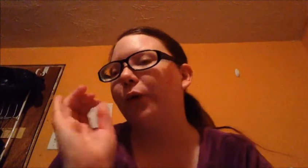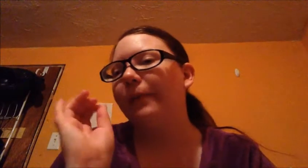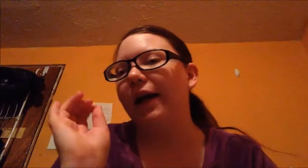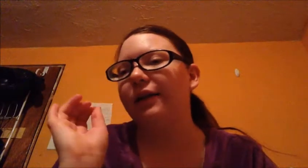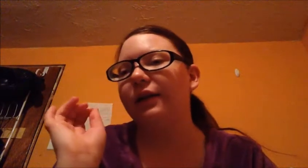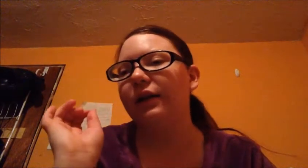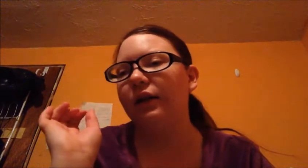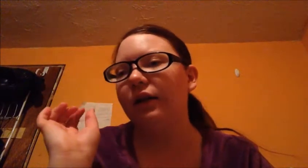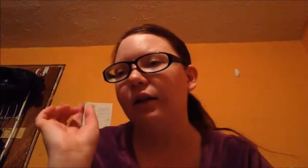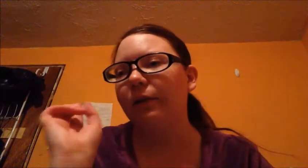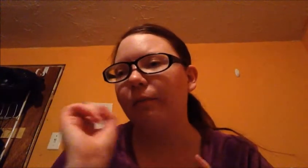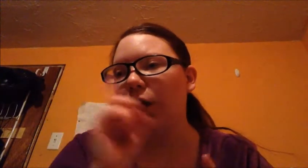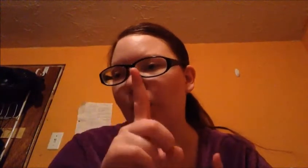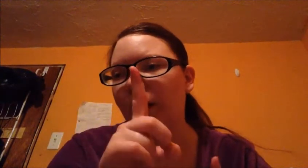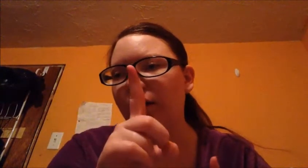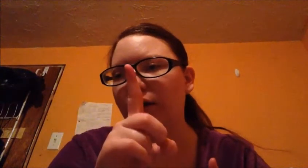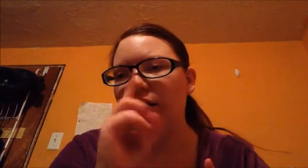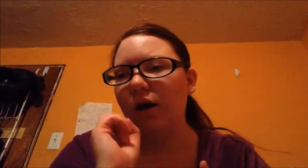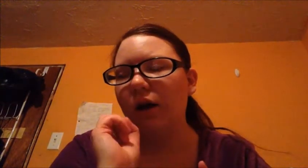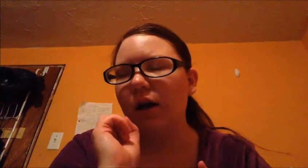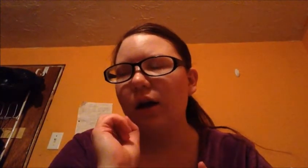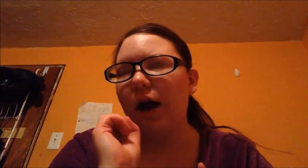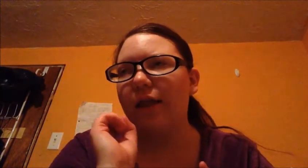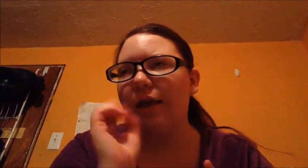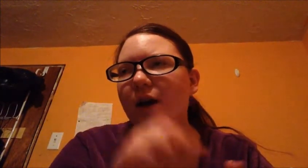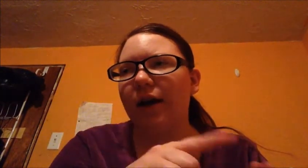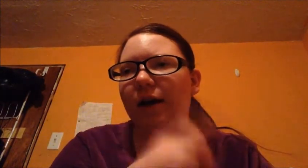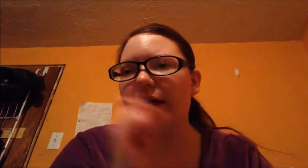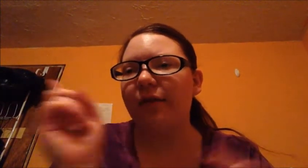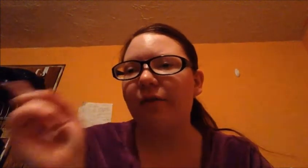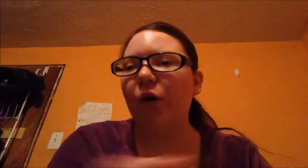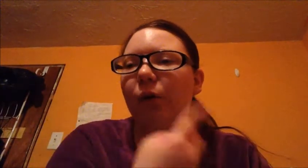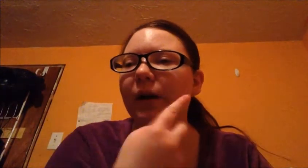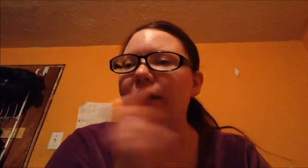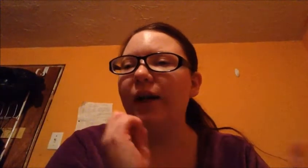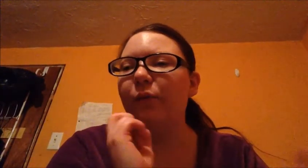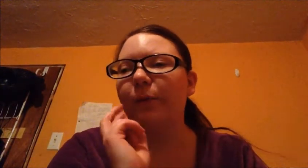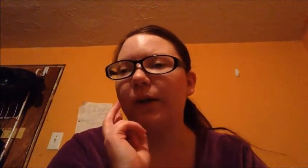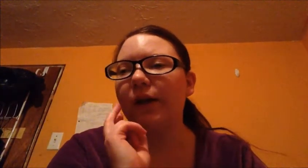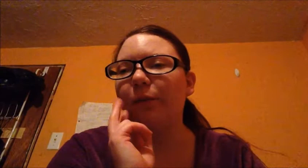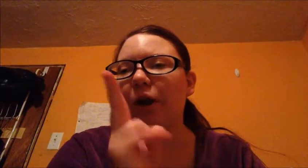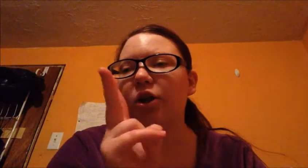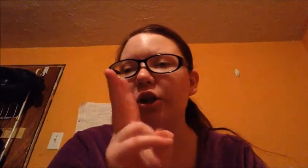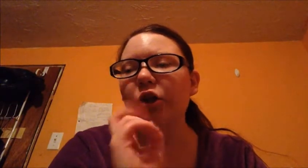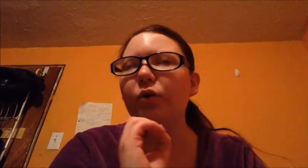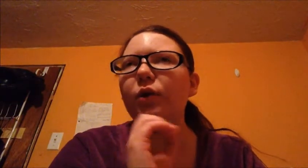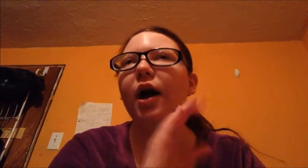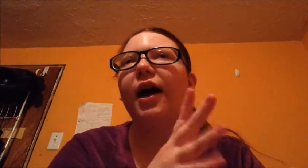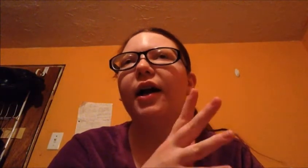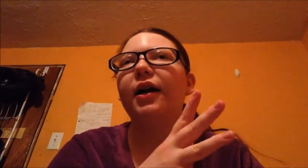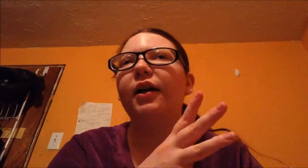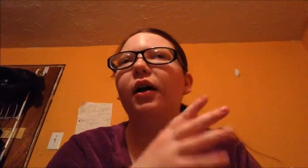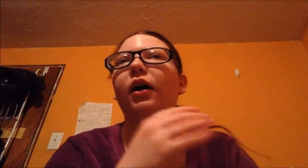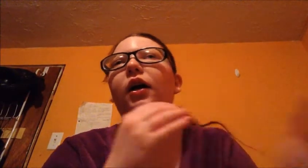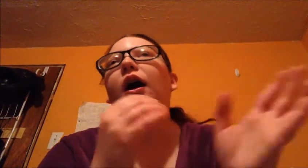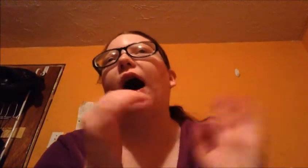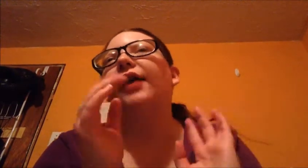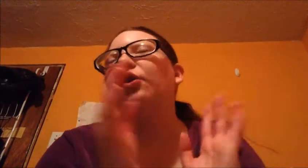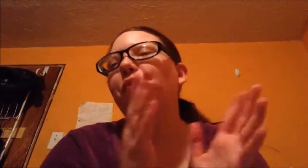roommate part one. And then the following Monday will be the part two. And I don't